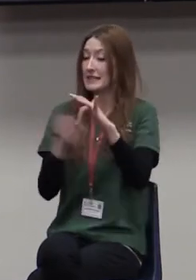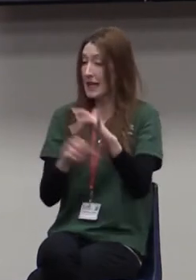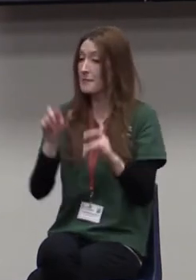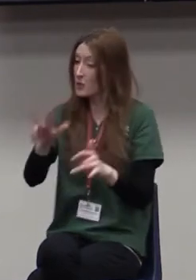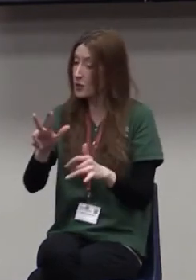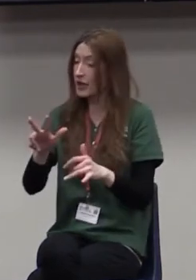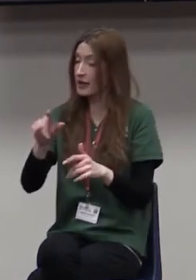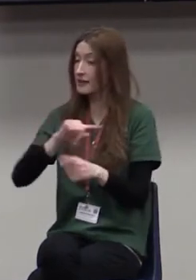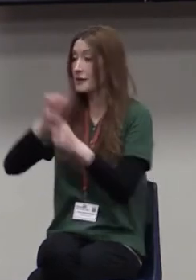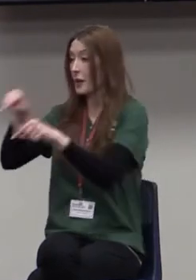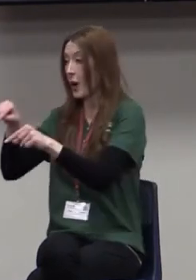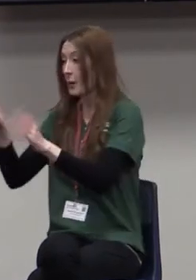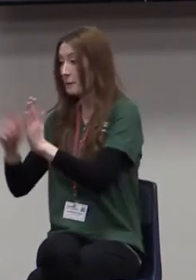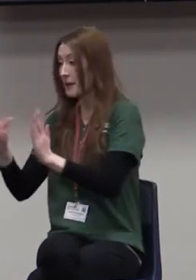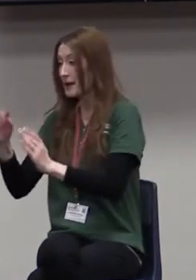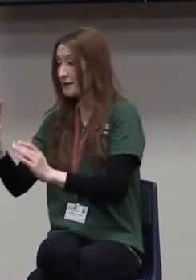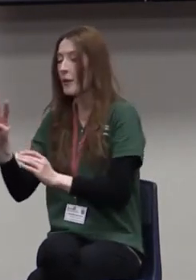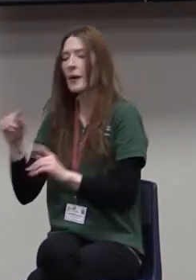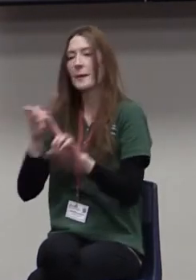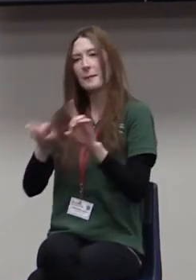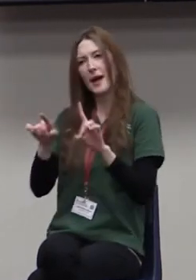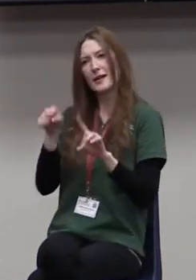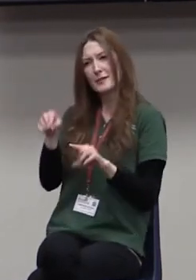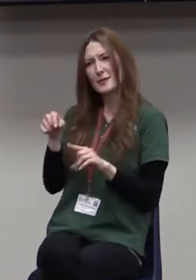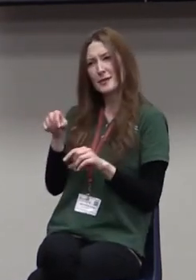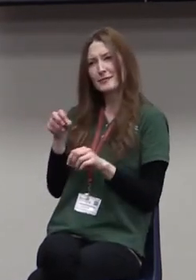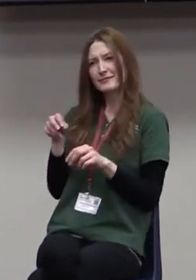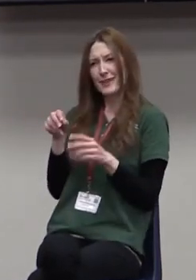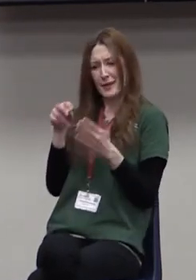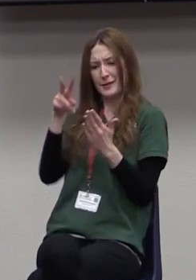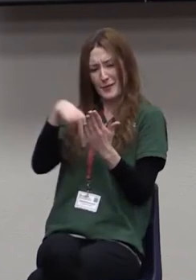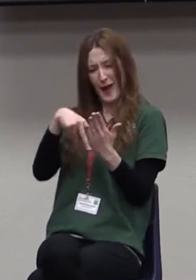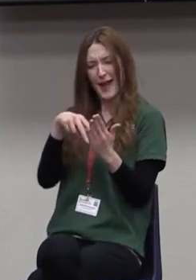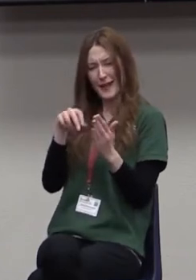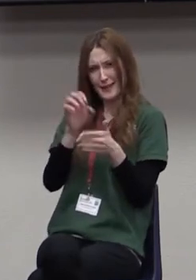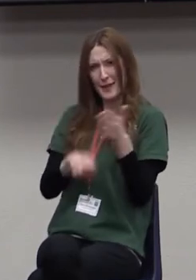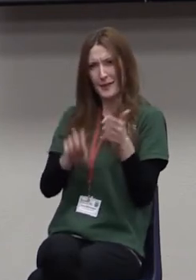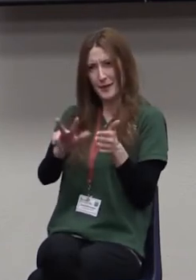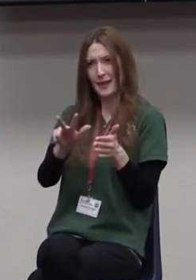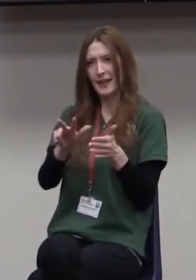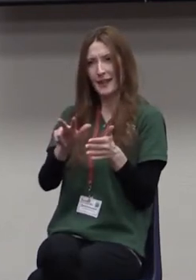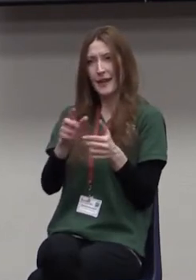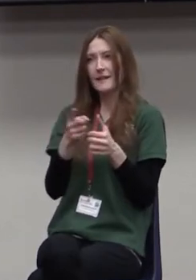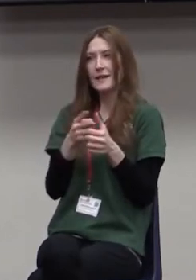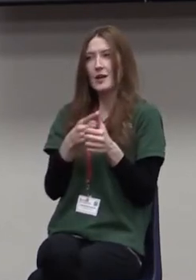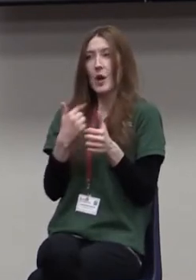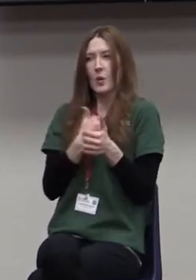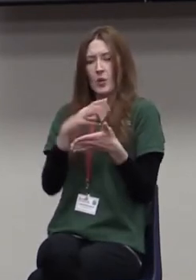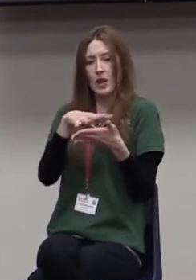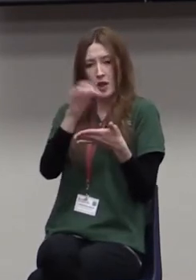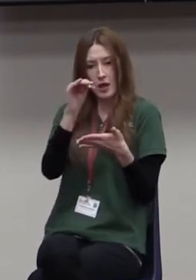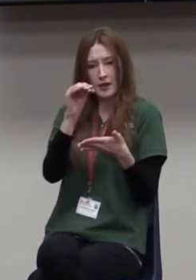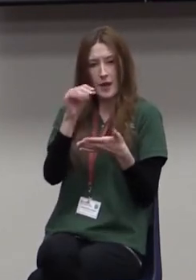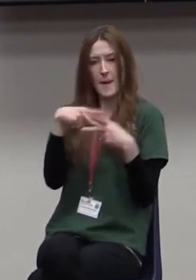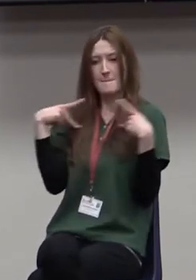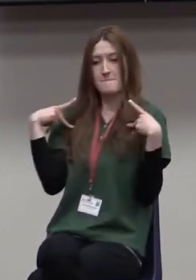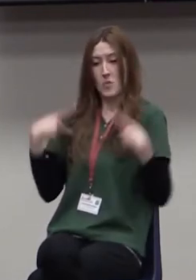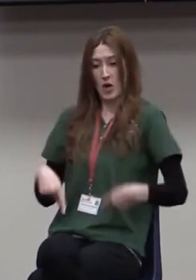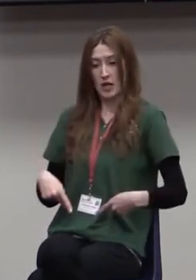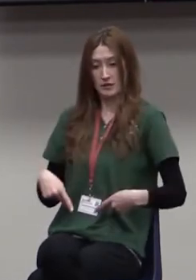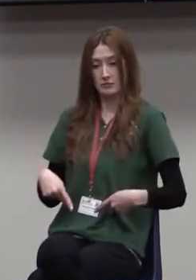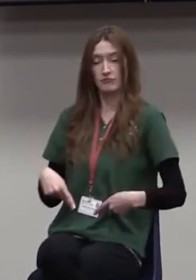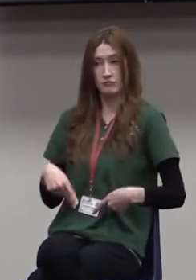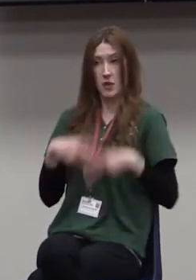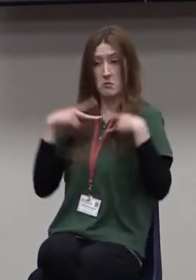skip chapter 3. But have you ever gone back and look at chapter 3? I mean, first of all, what we learn is you've got priests, the high